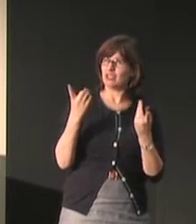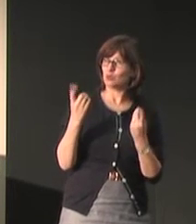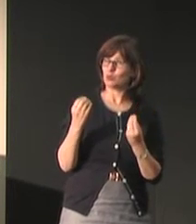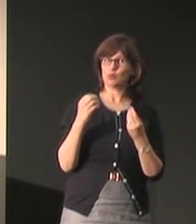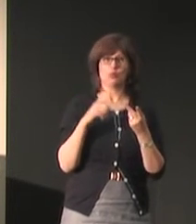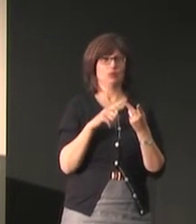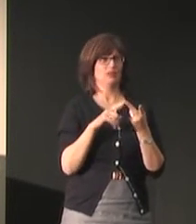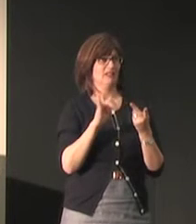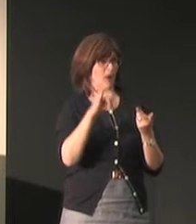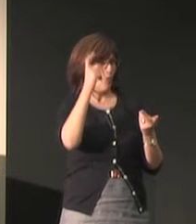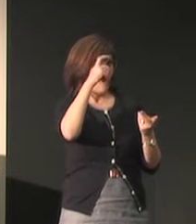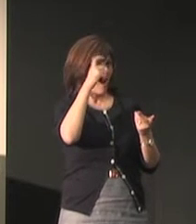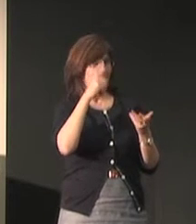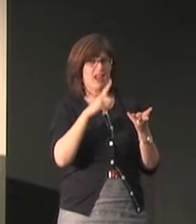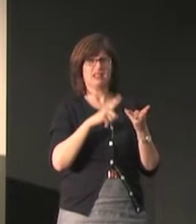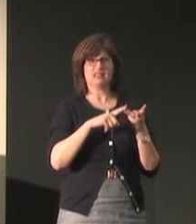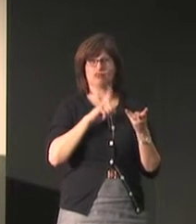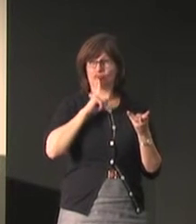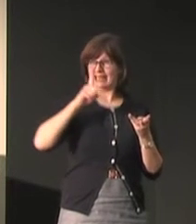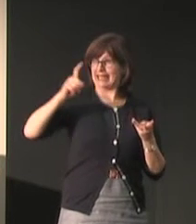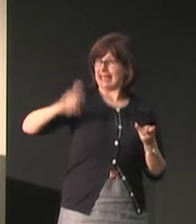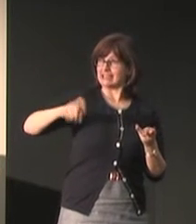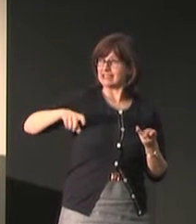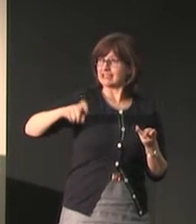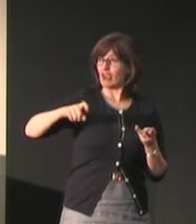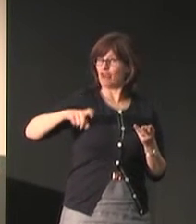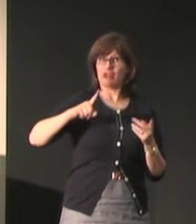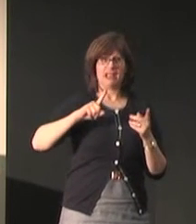you know, and there's also been a lot of self